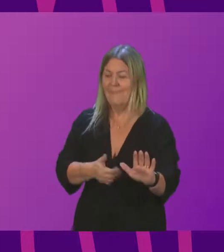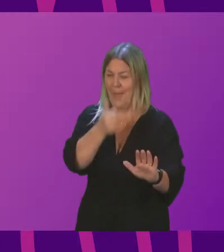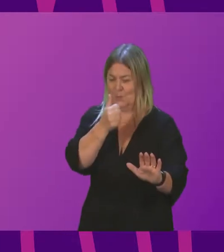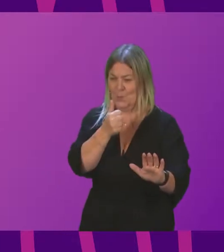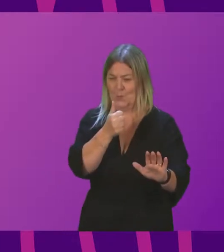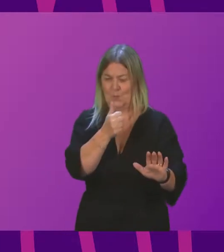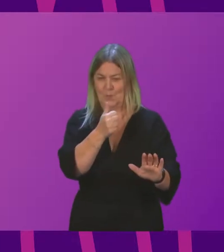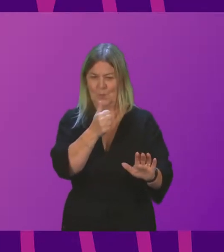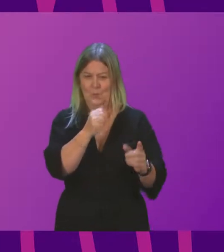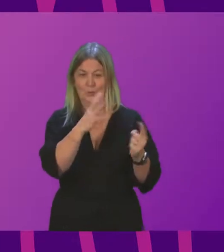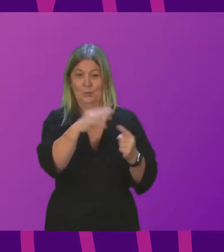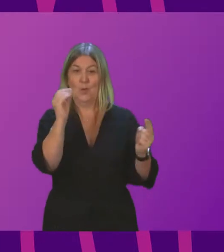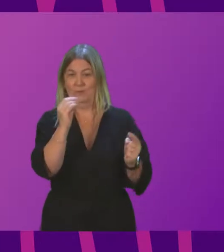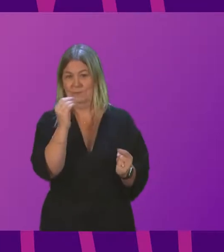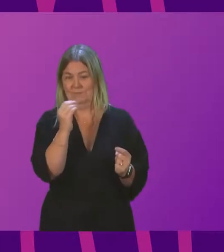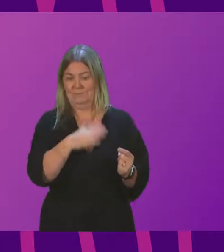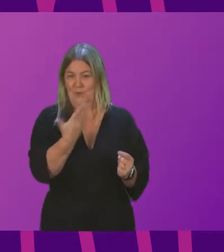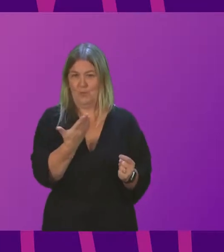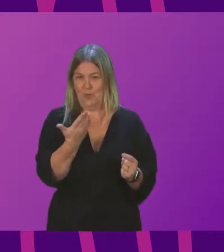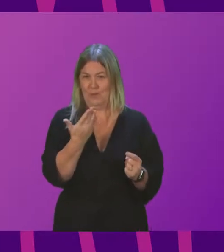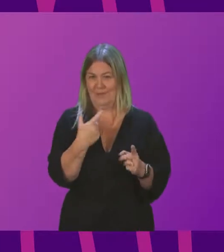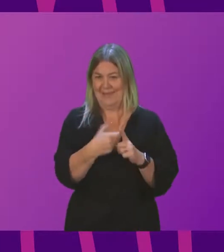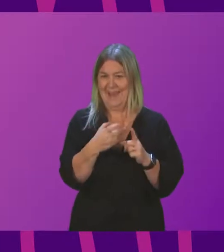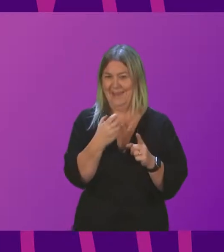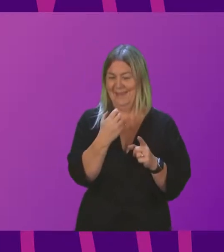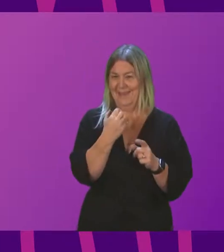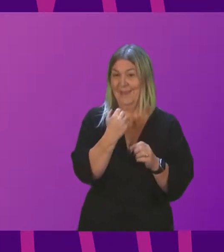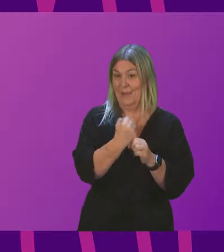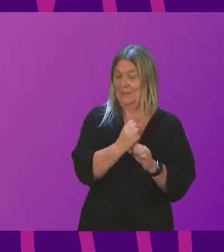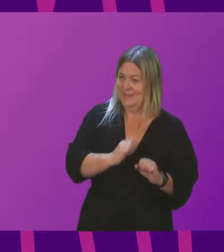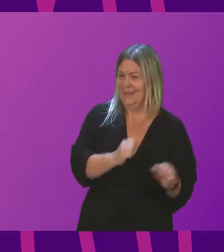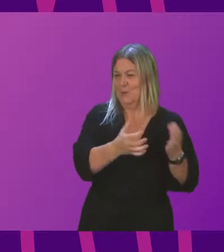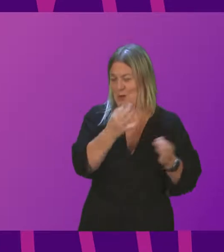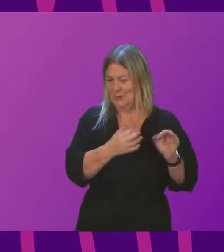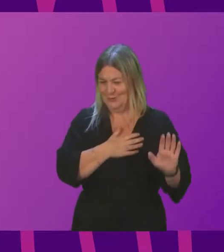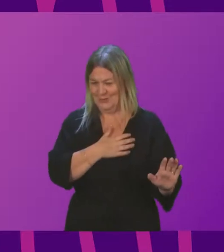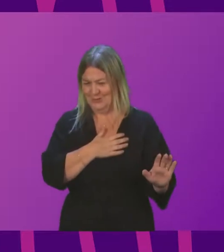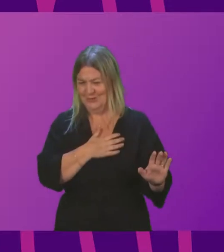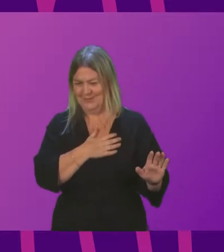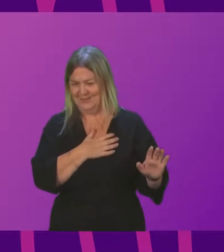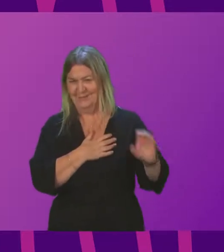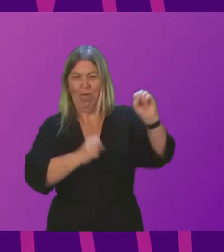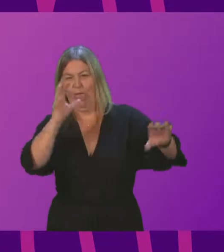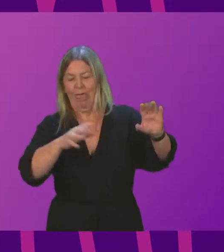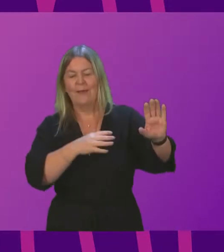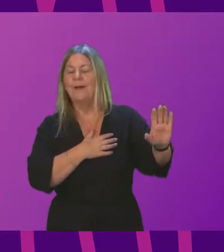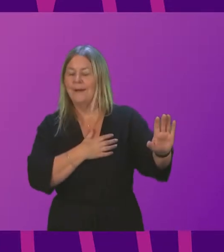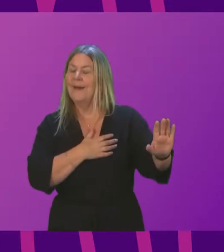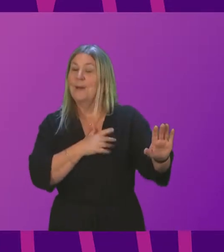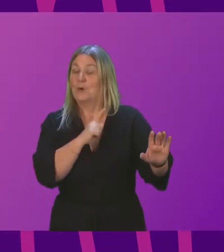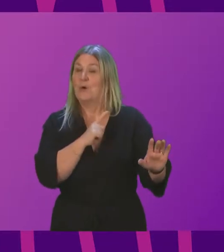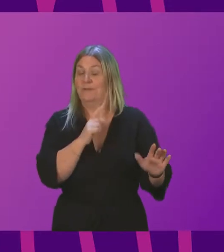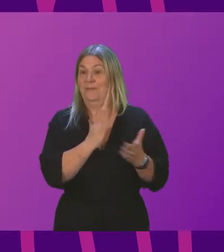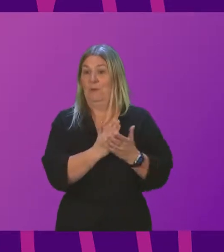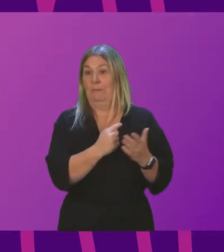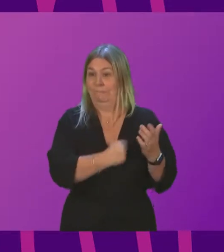the Tories didn't want to hear Kenny Gibson's question, because there were some deeply uncomfortable truths in